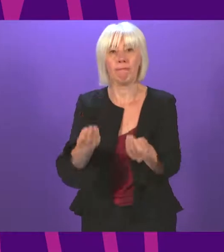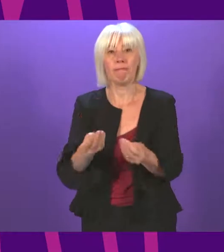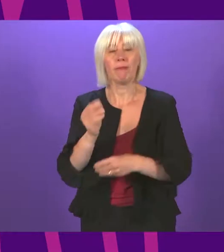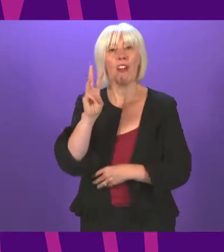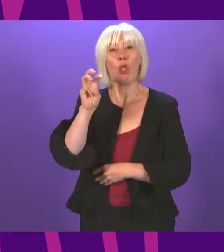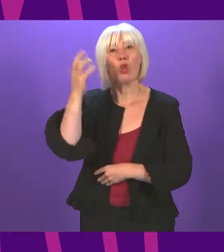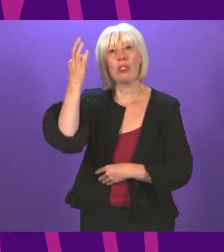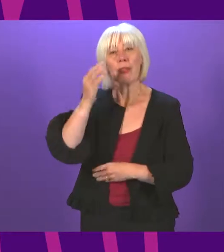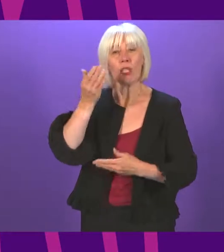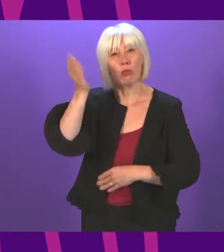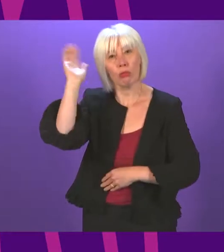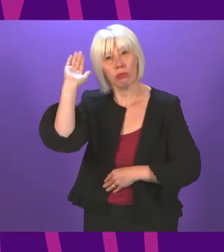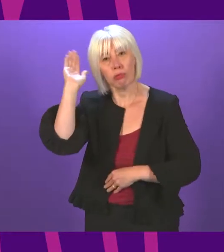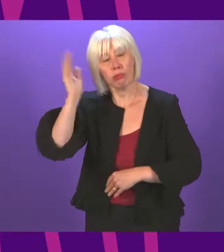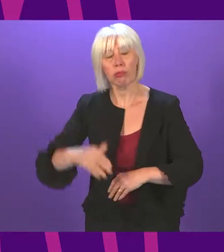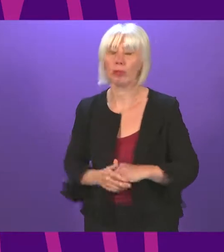Swinney.